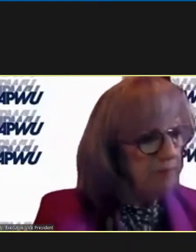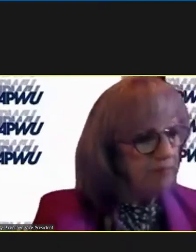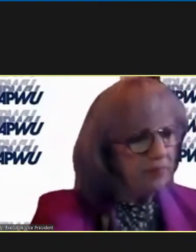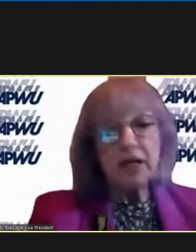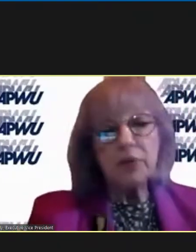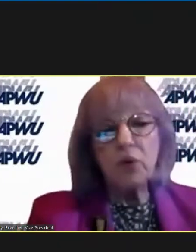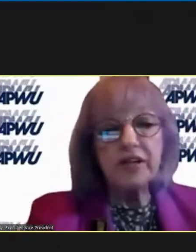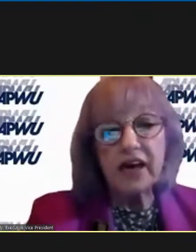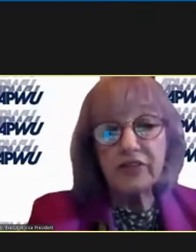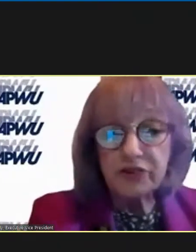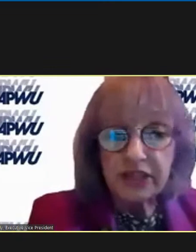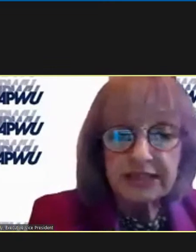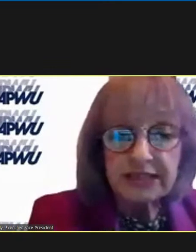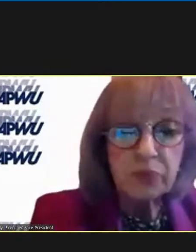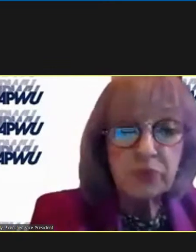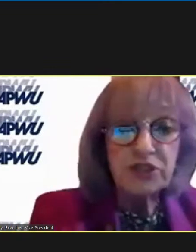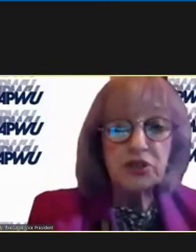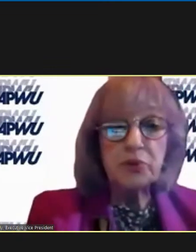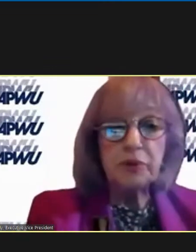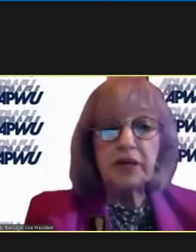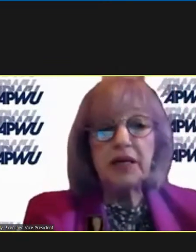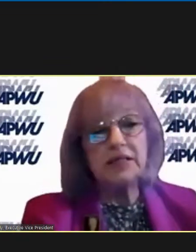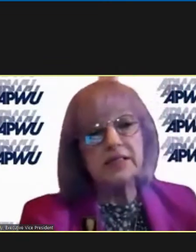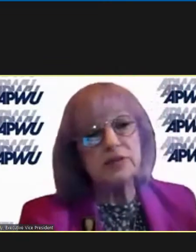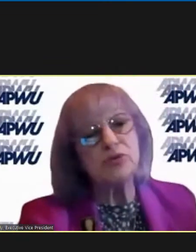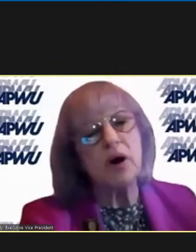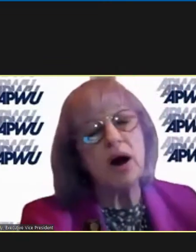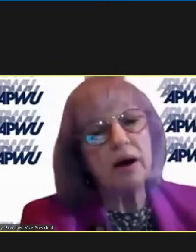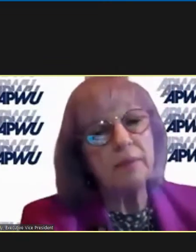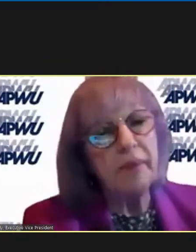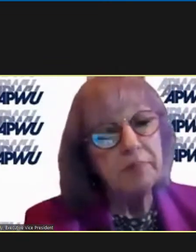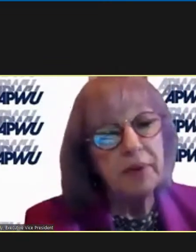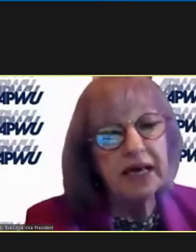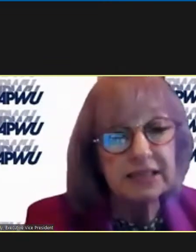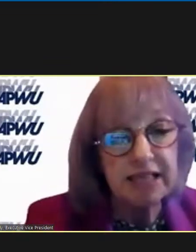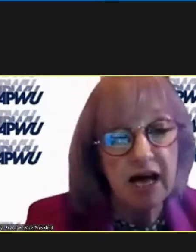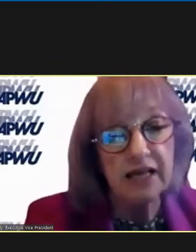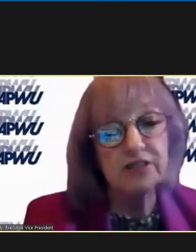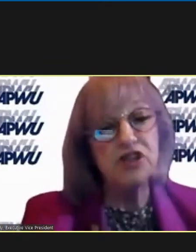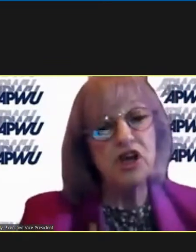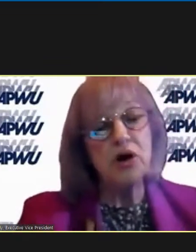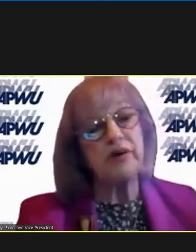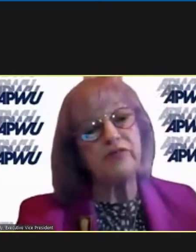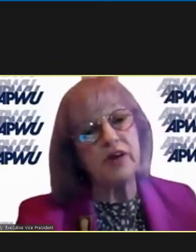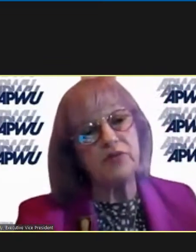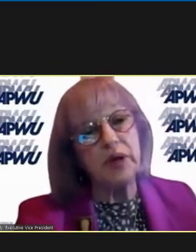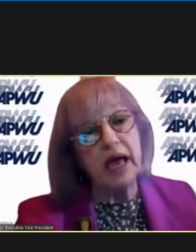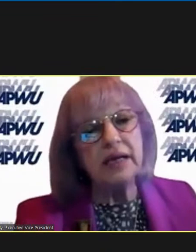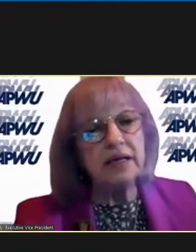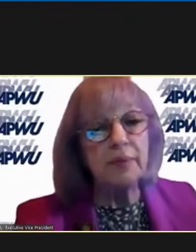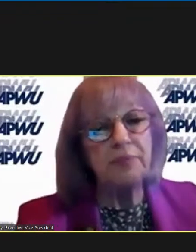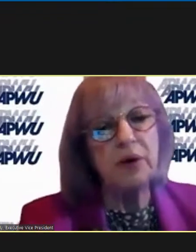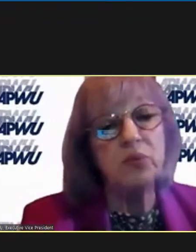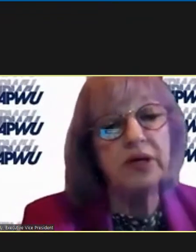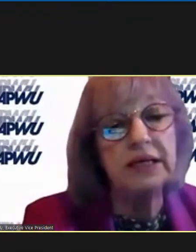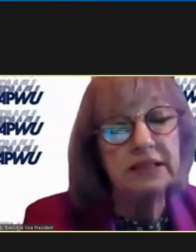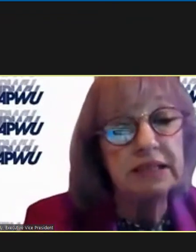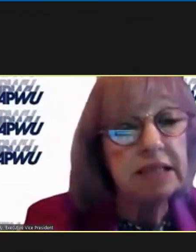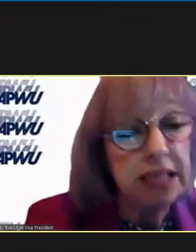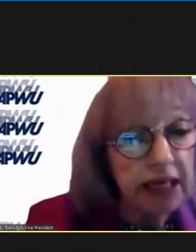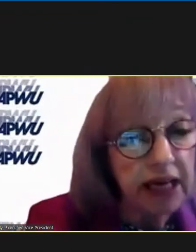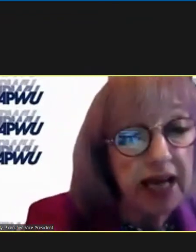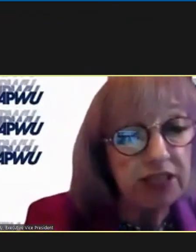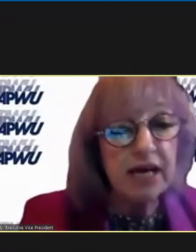um one of the other things that we would do would be to um make picket signs you know if if we ended up that